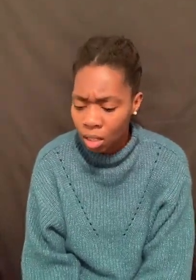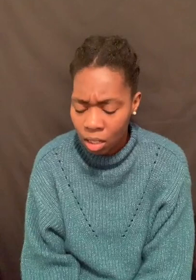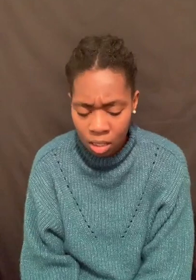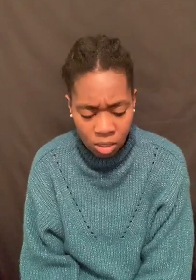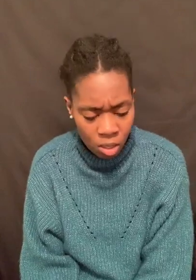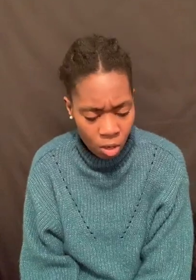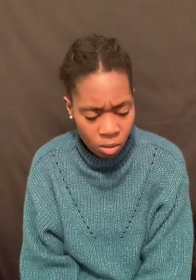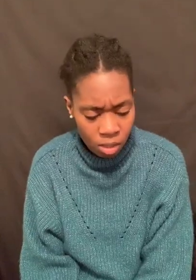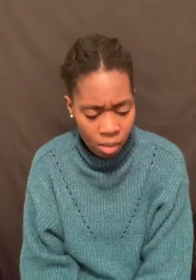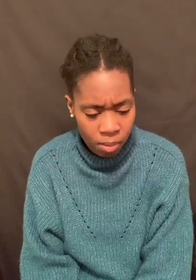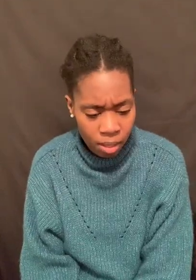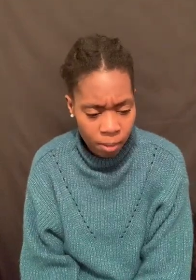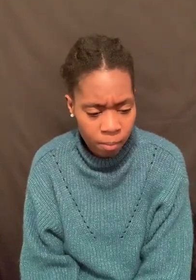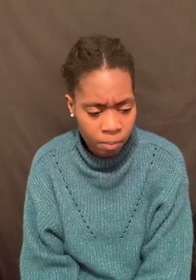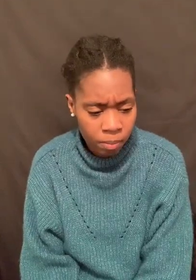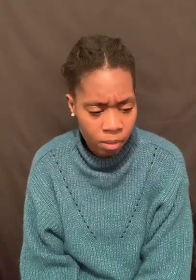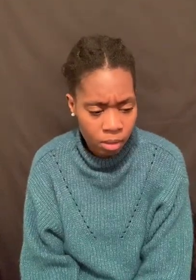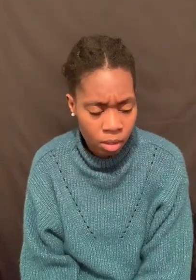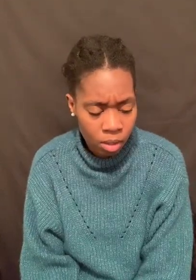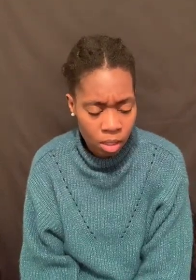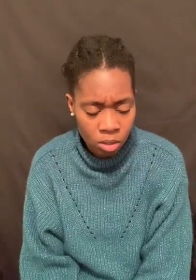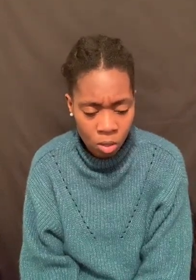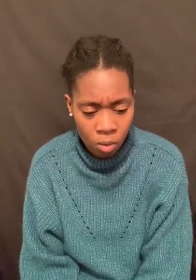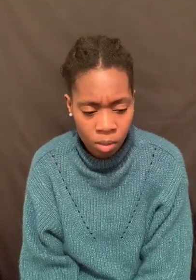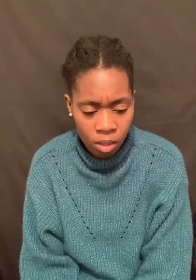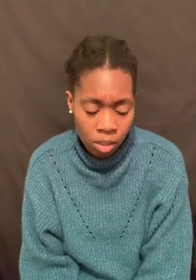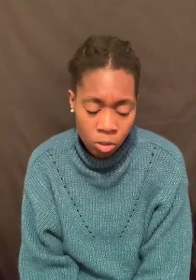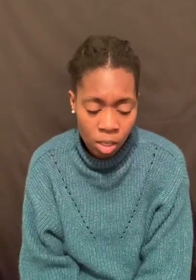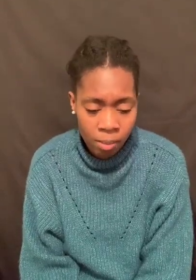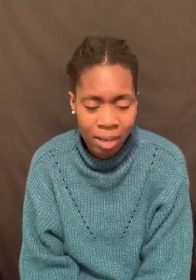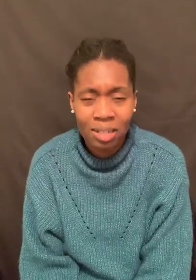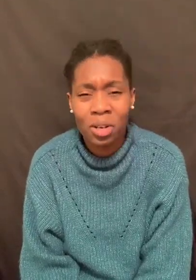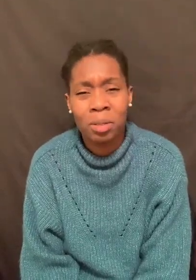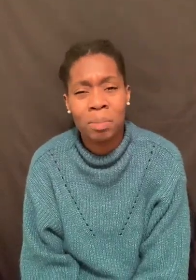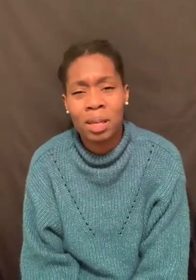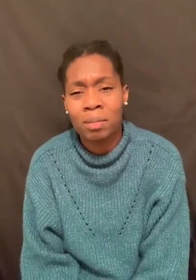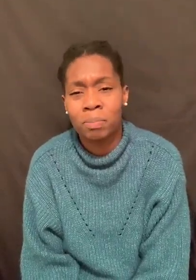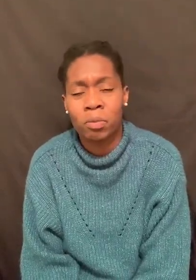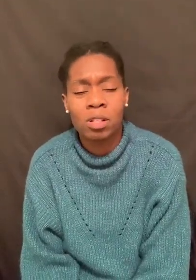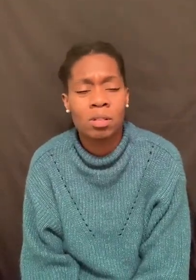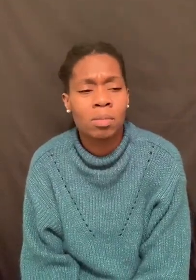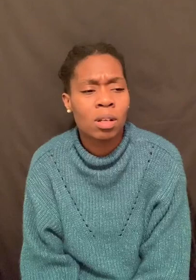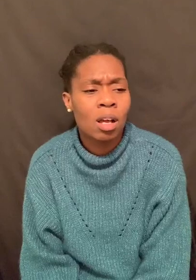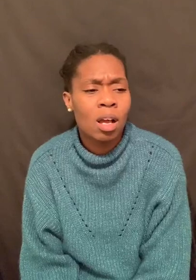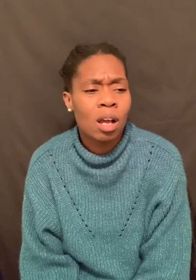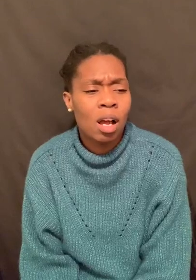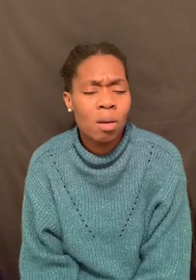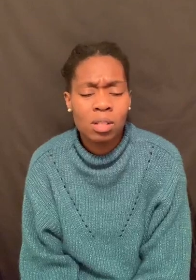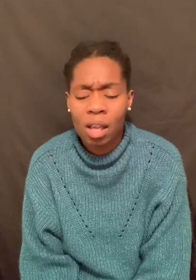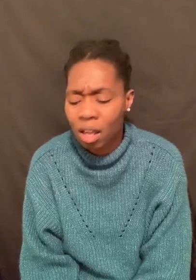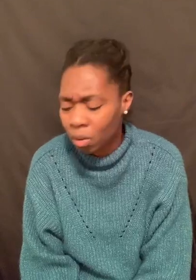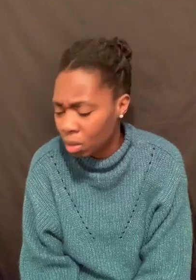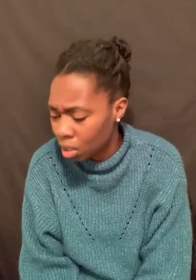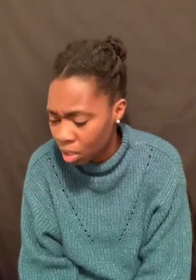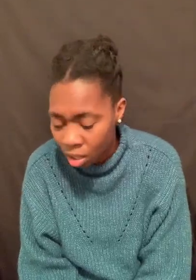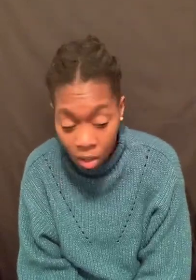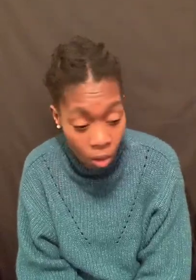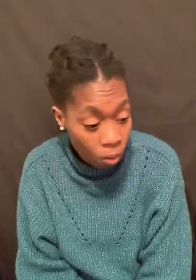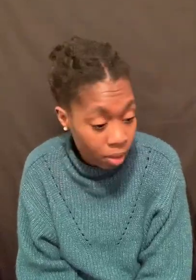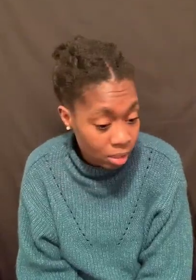And the song started playing. Not the song, but the song started playing. I started the beat, the rhythm. I was like, what